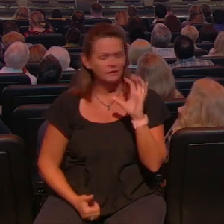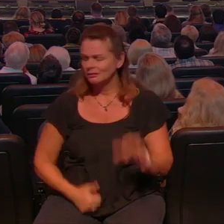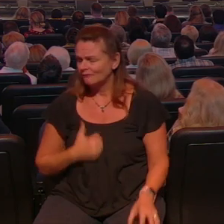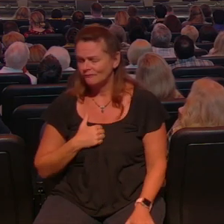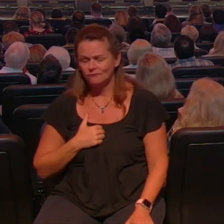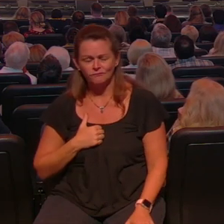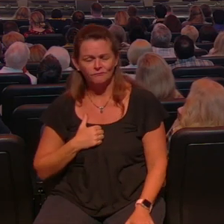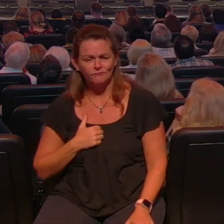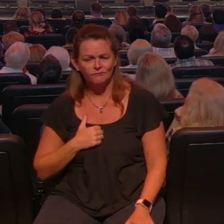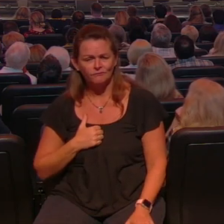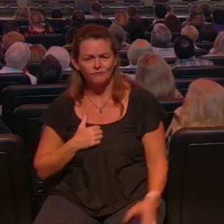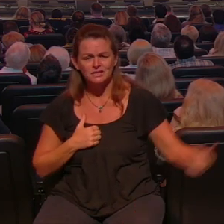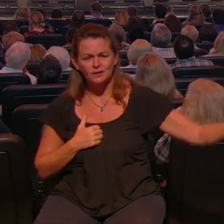and a guy told me how much God loved me